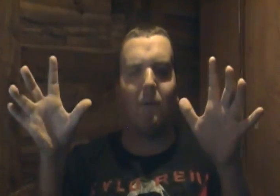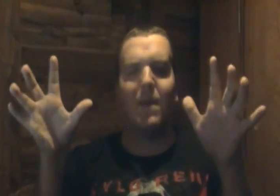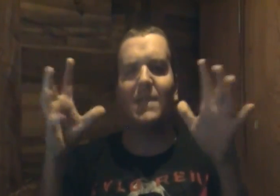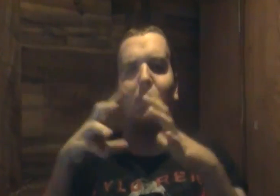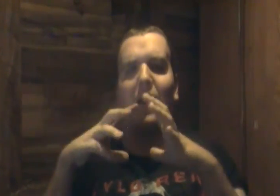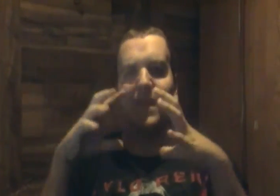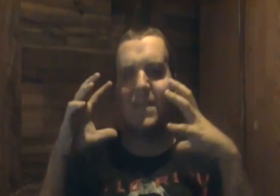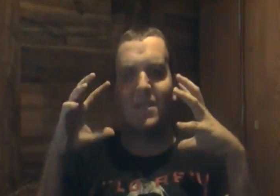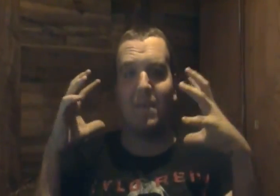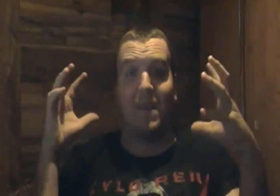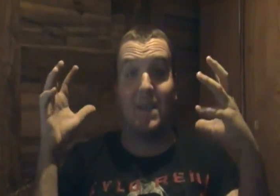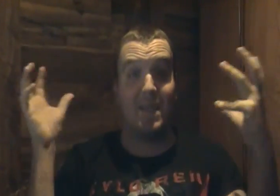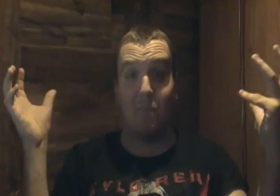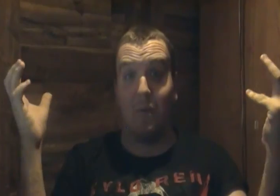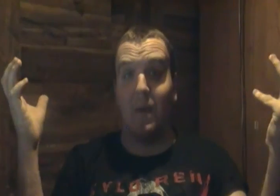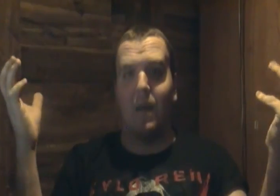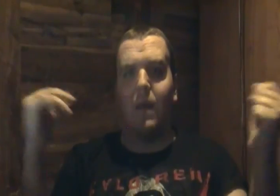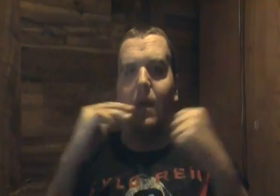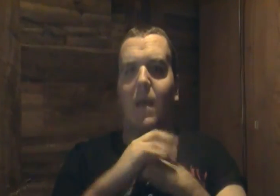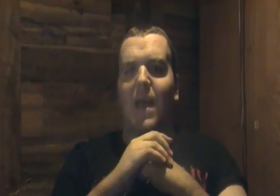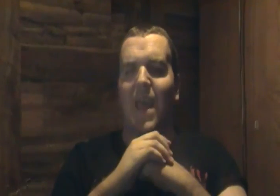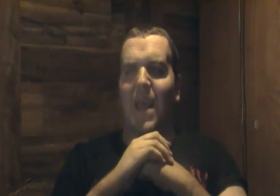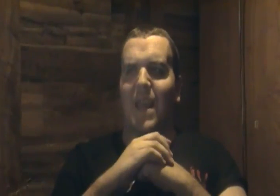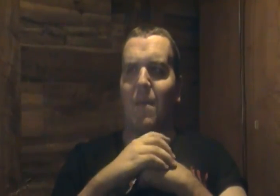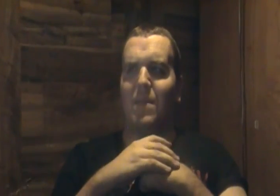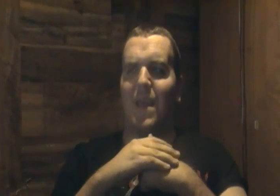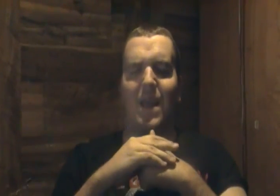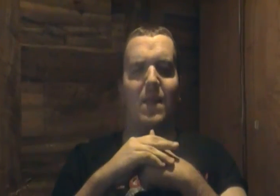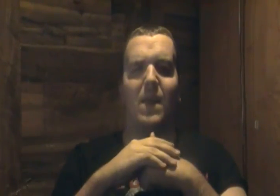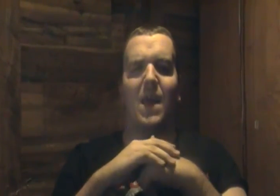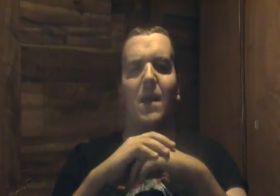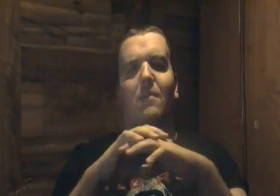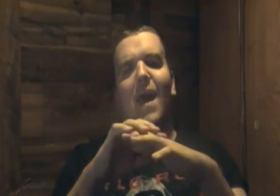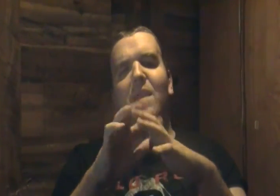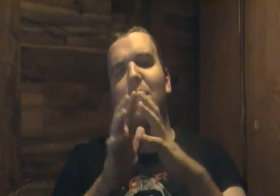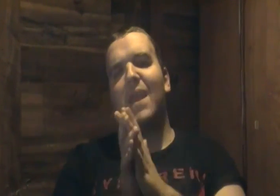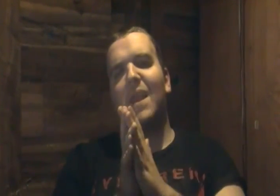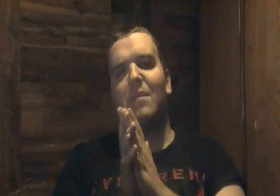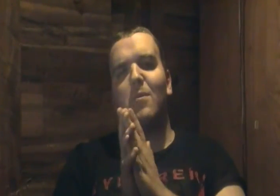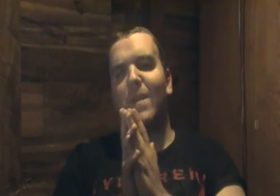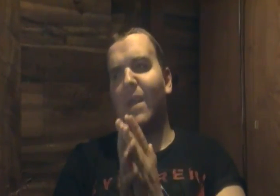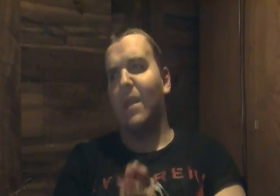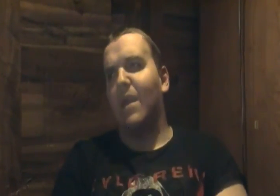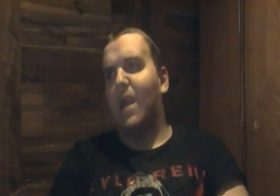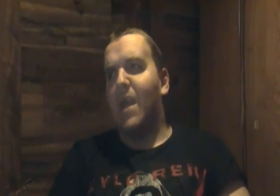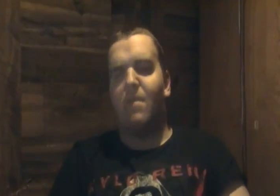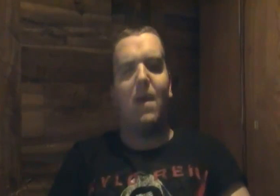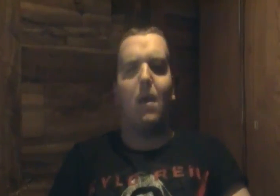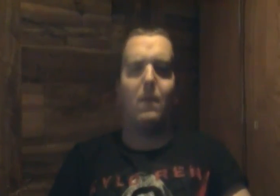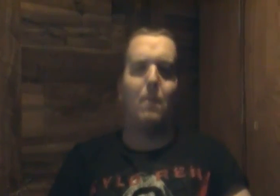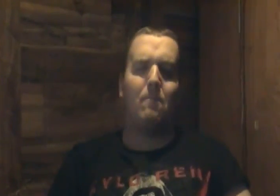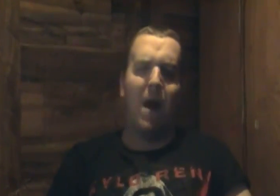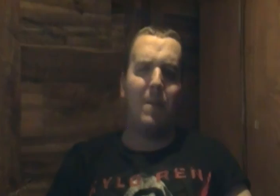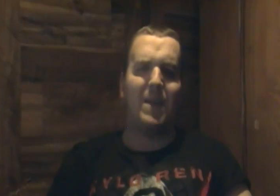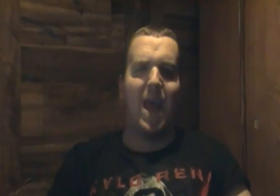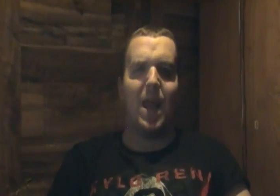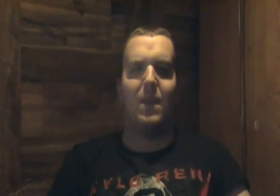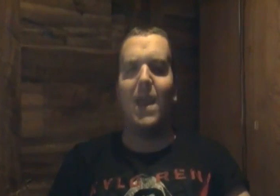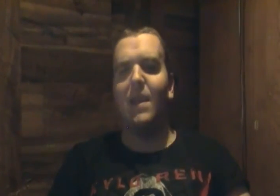park based upon legends of the hidden temple and everything in and at the beginning of the movie there the mom and dad they